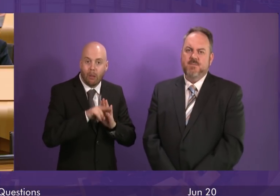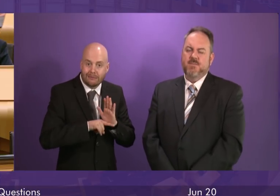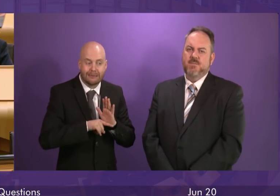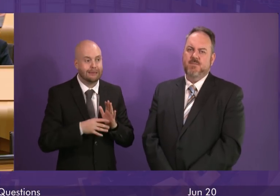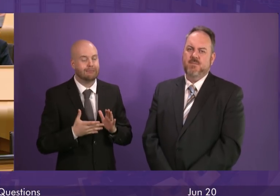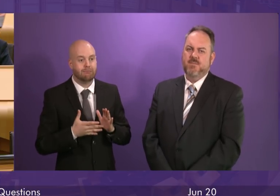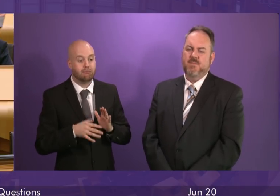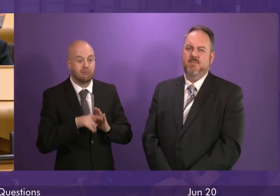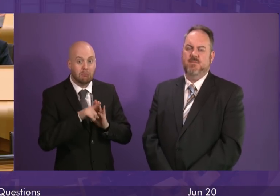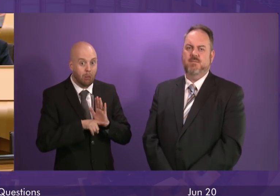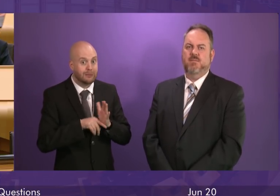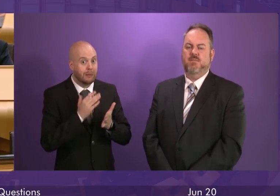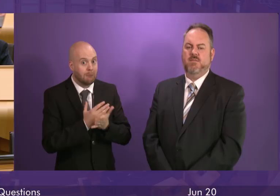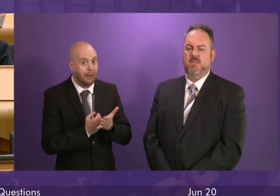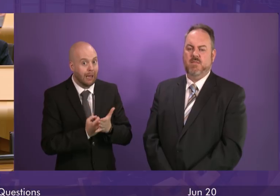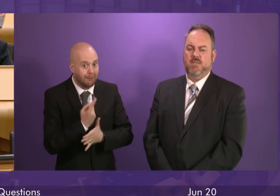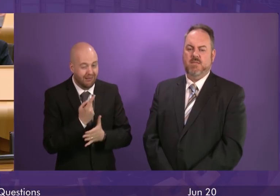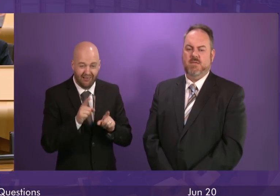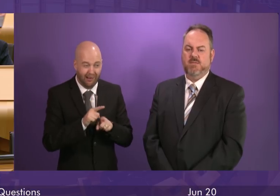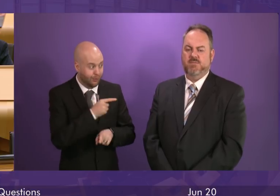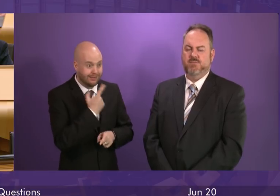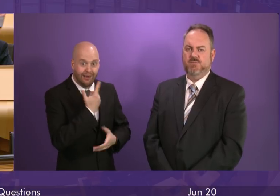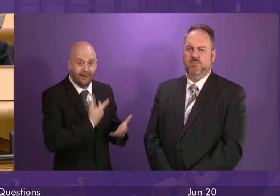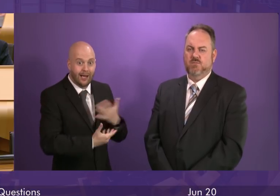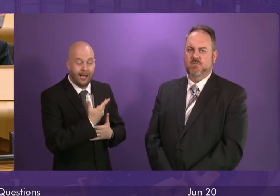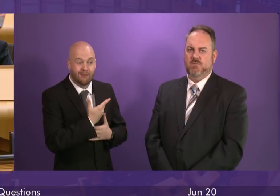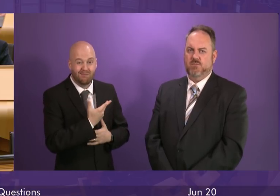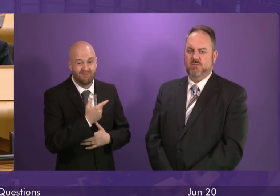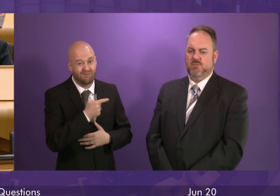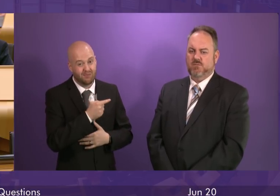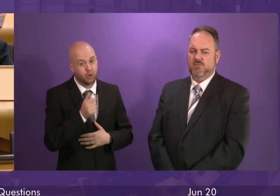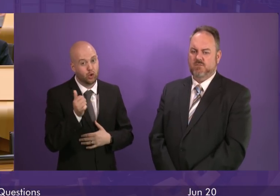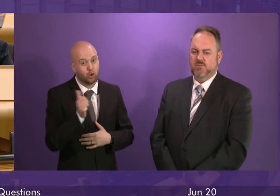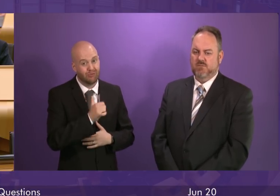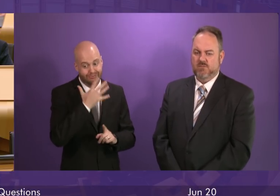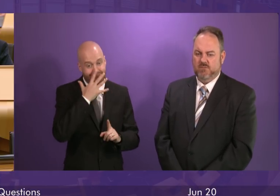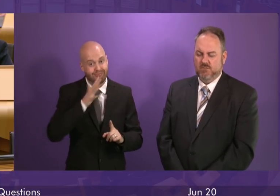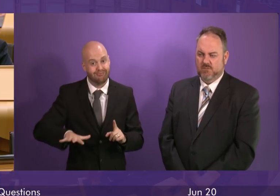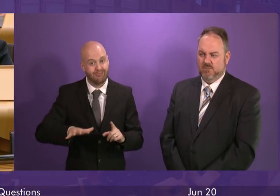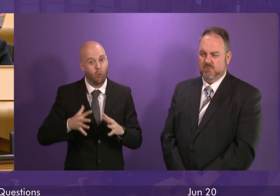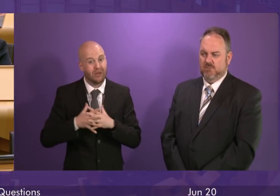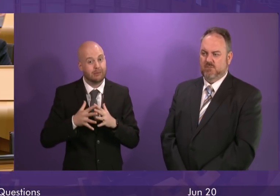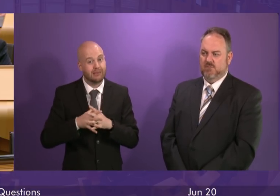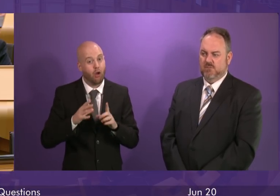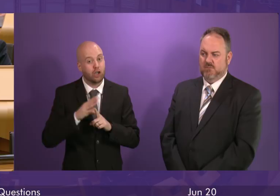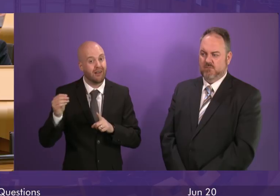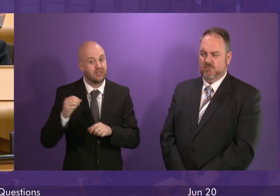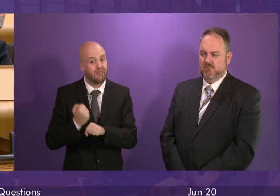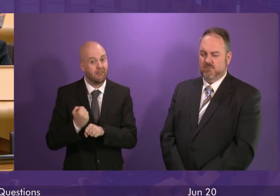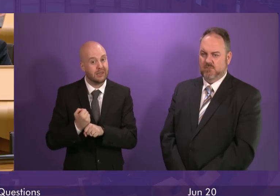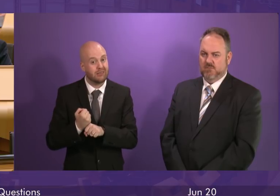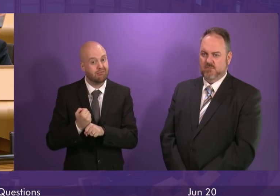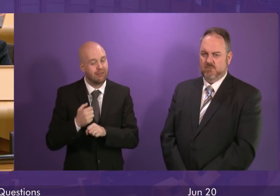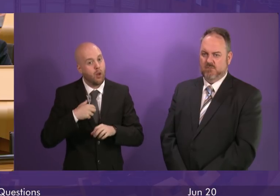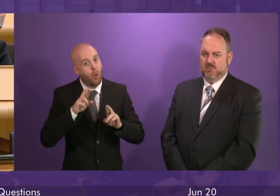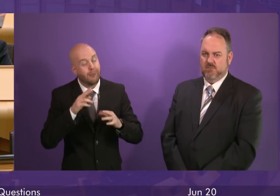those policies that Ruth McGuire has just narrated to the chamber should shame the Conservative government at Westminster and I hope that a new Prime Minister will